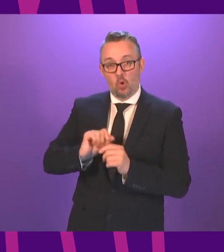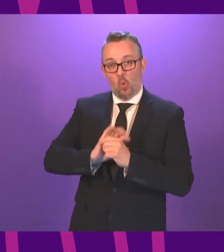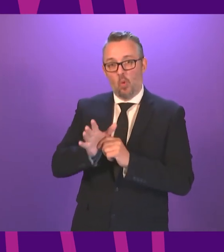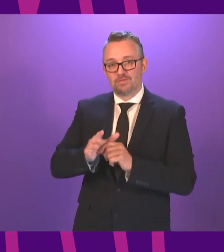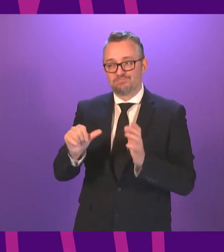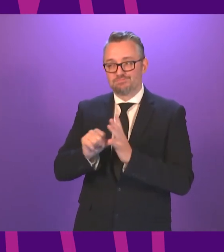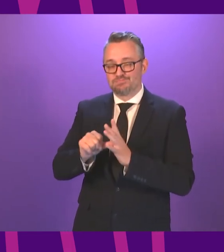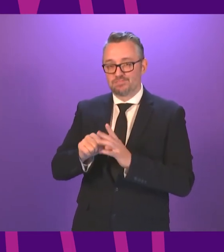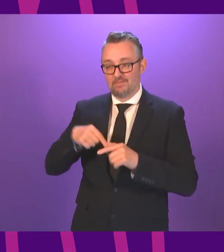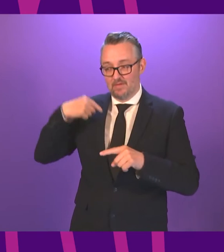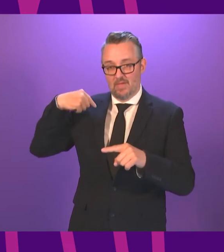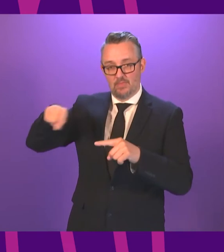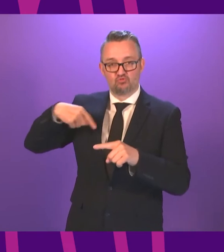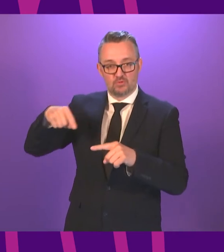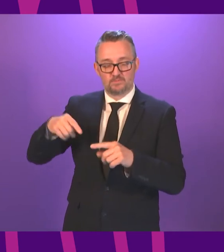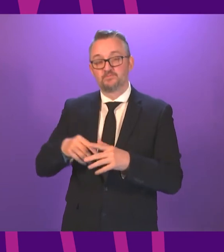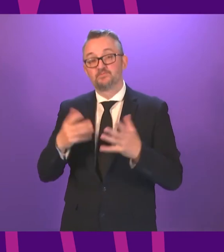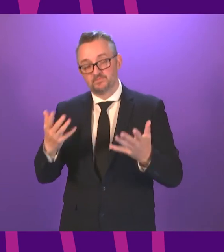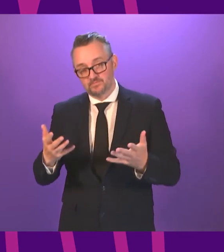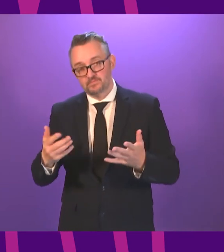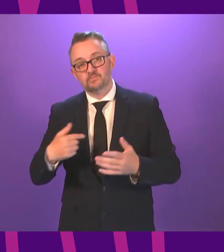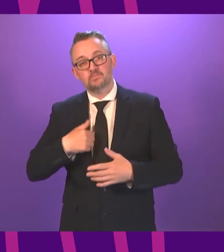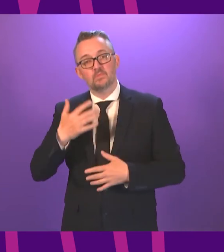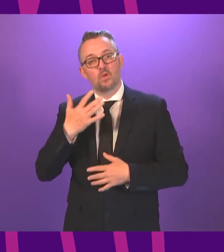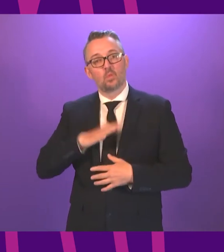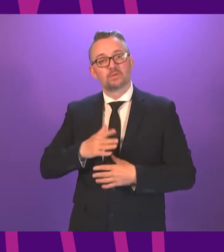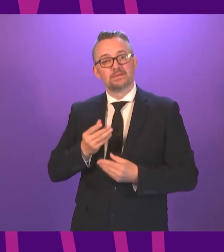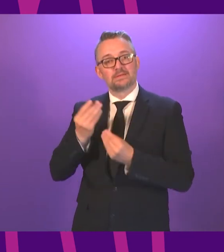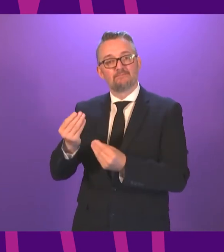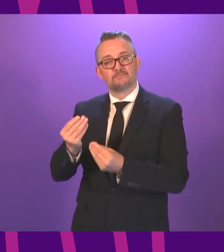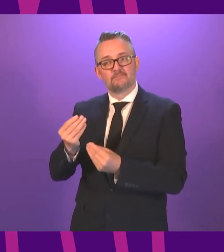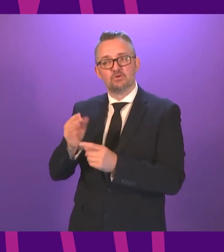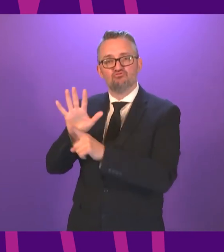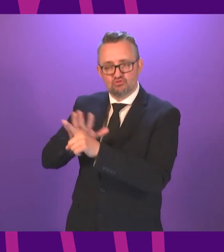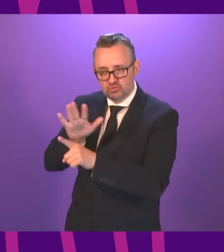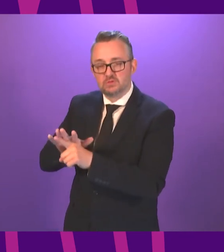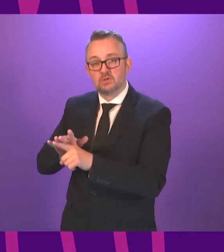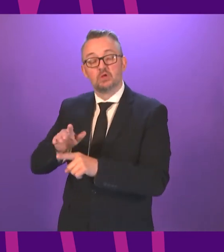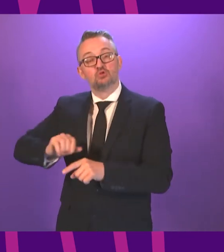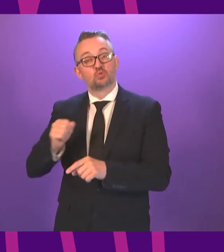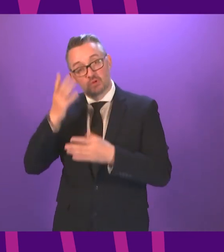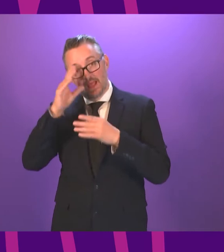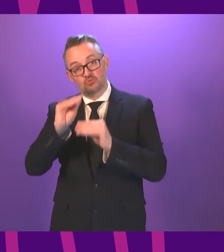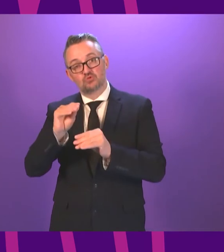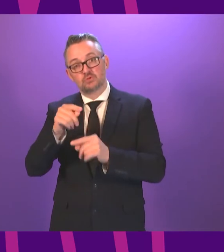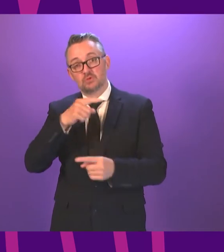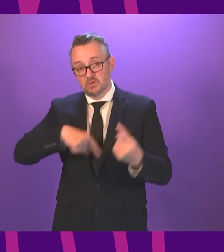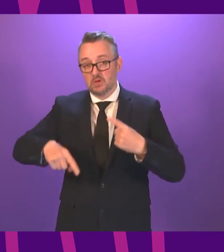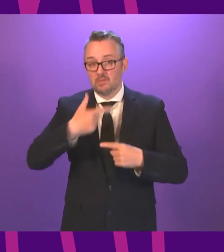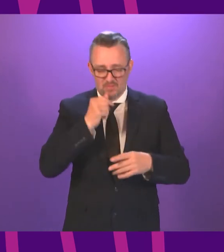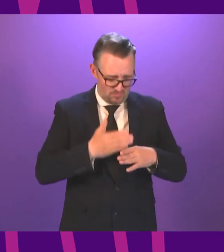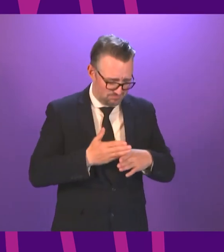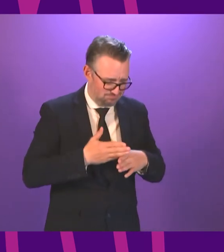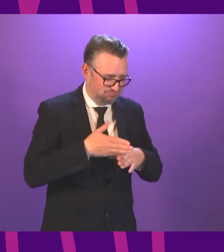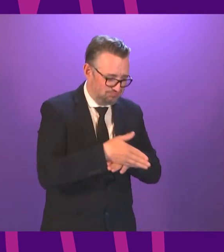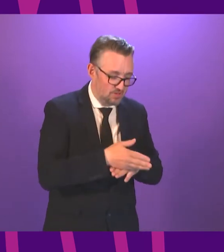presented this academic year. However, I want to offer reassurance that across Scottish education, people are working hard on behalf